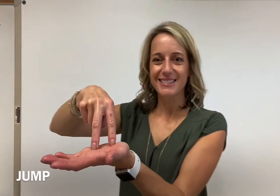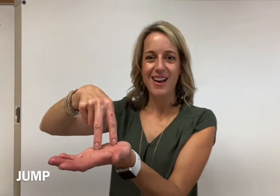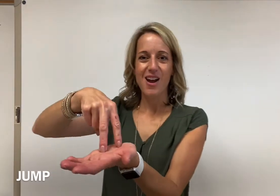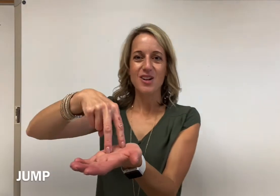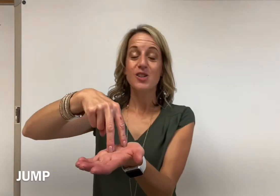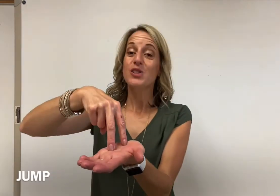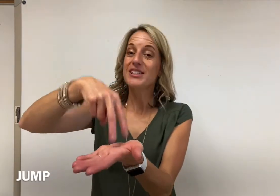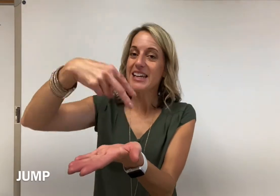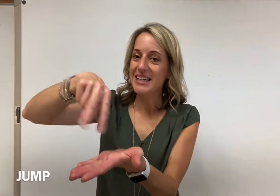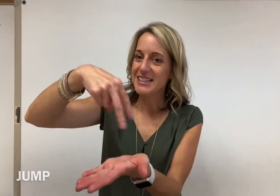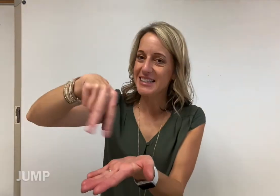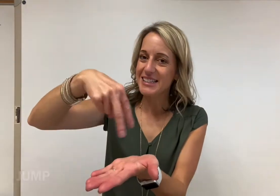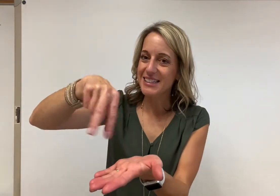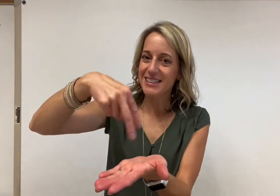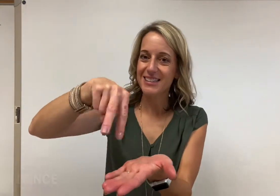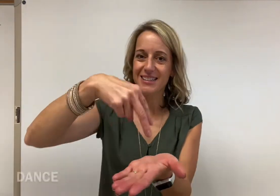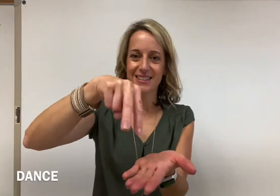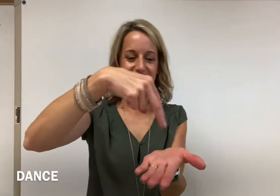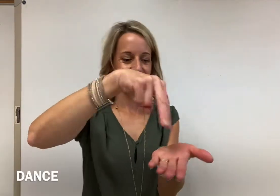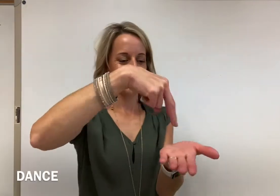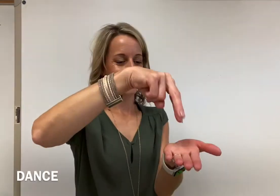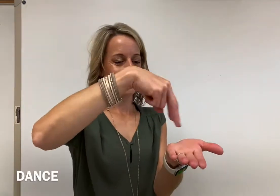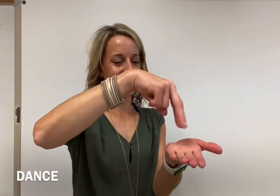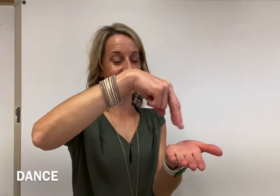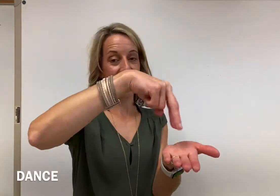To dance, dance.